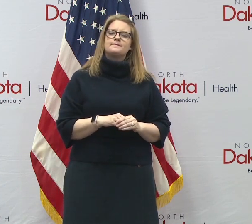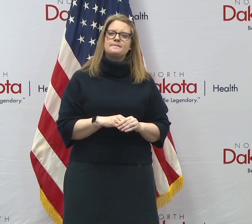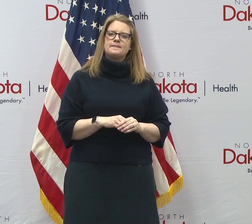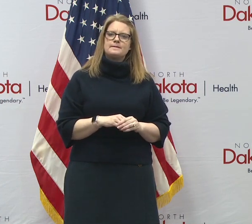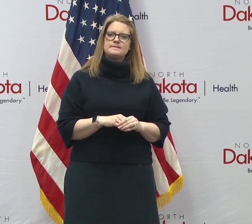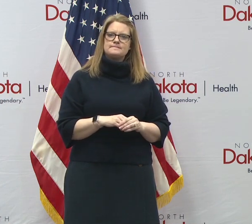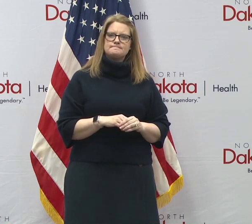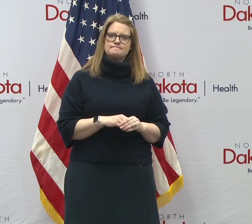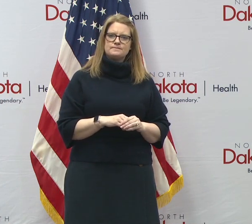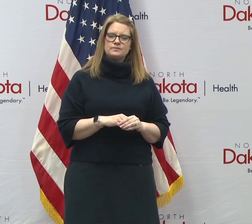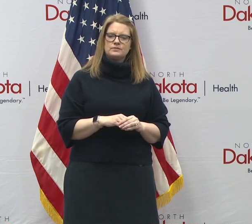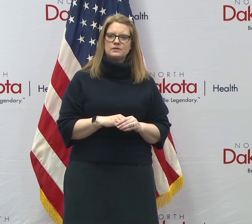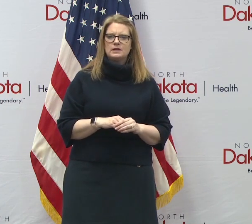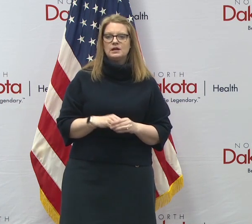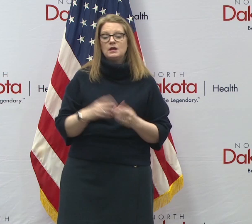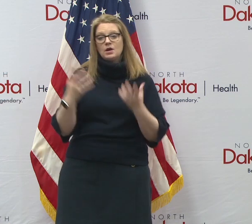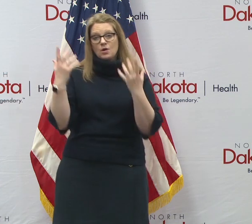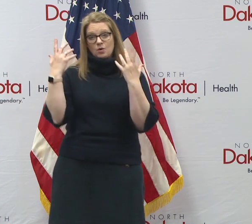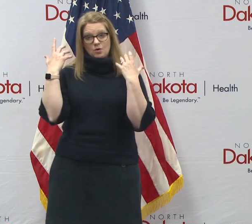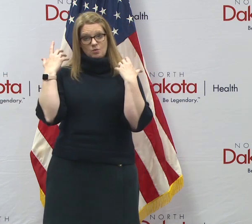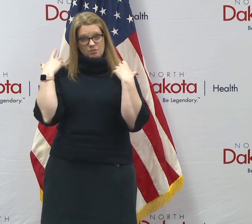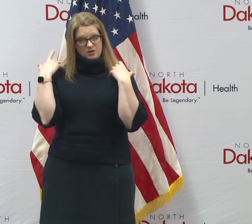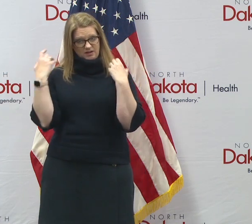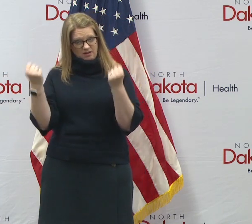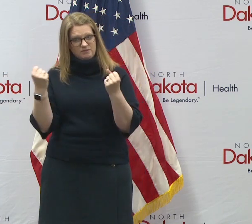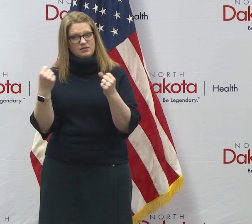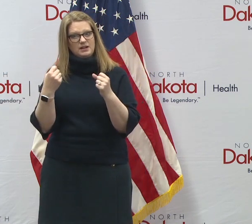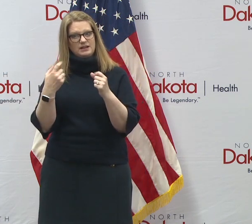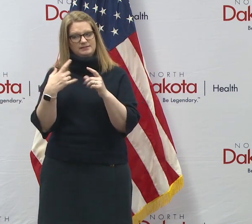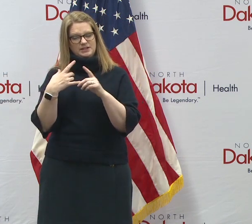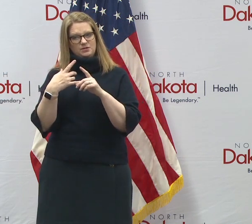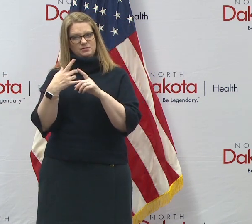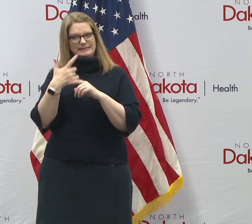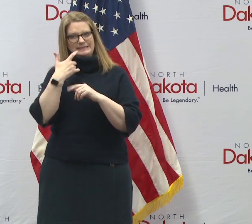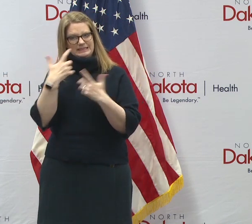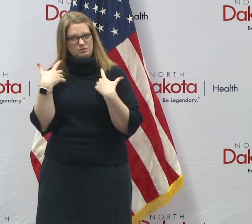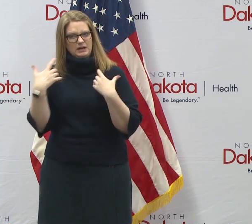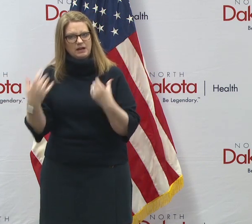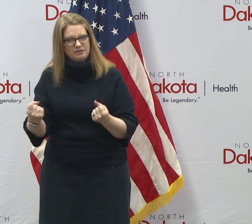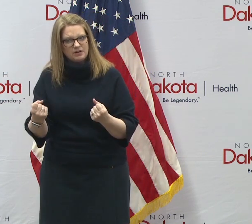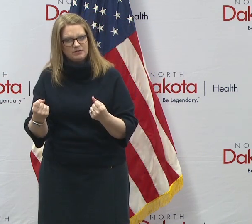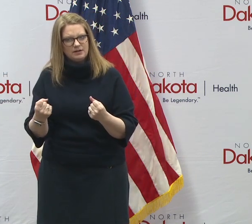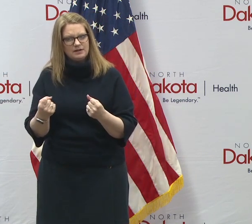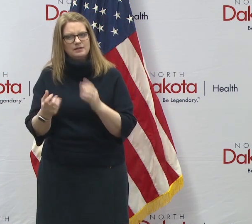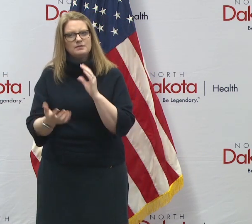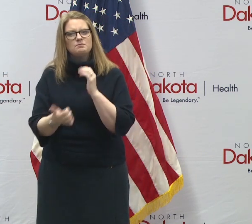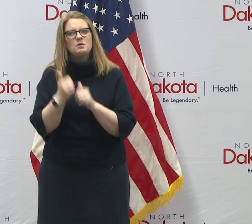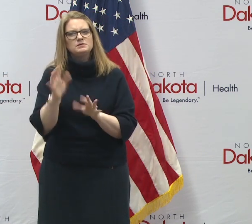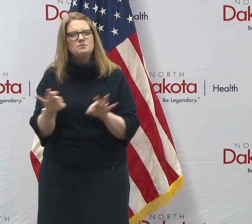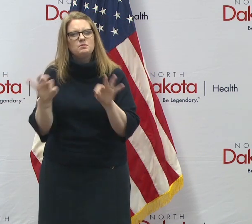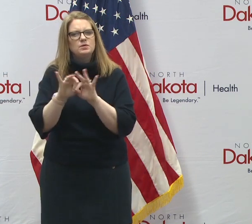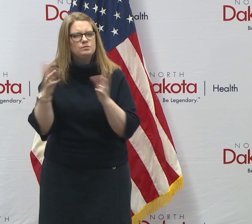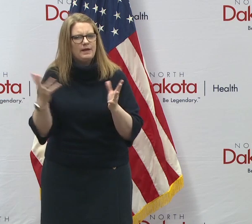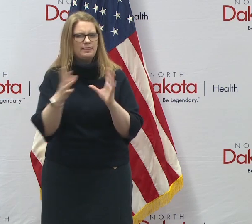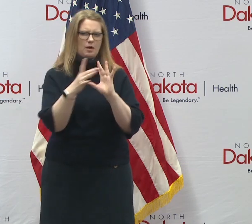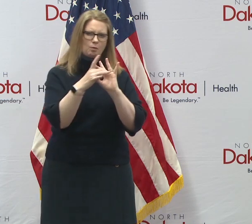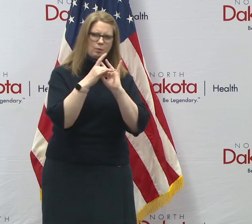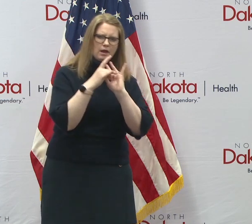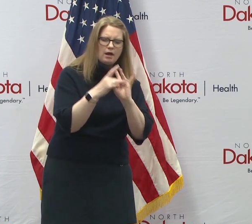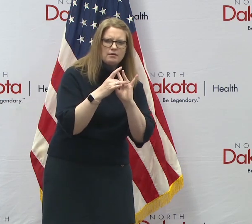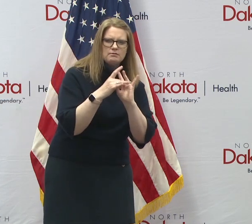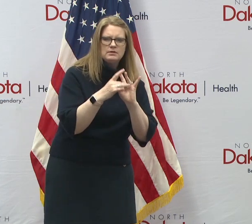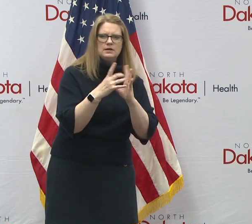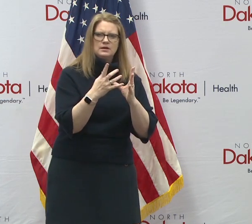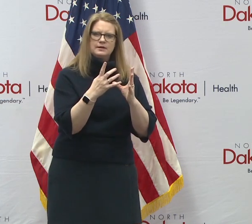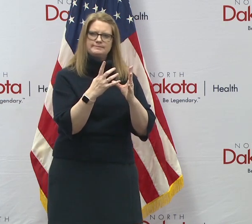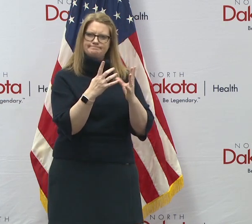of recovery from addiction is connection and relationships. And during this time